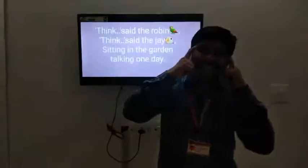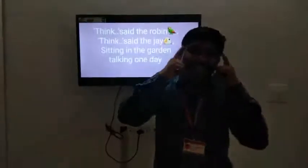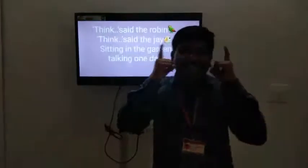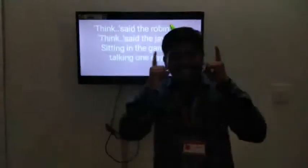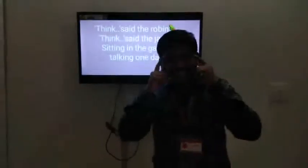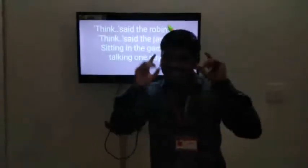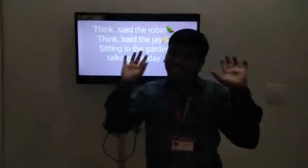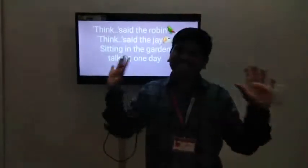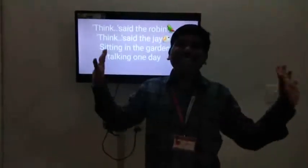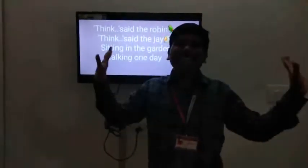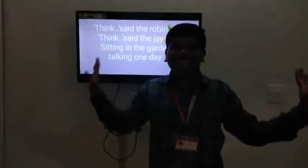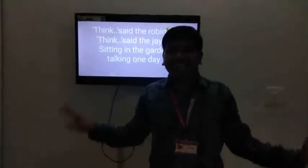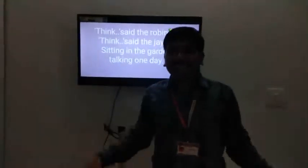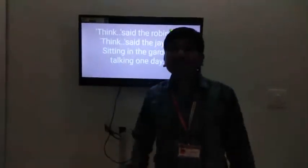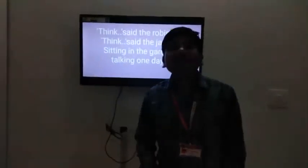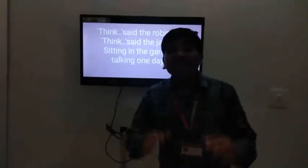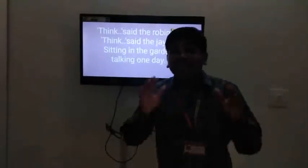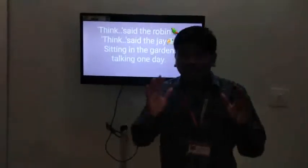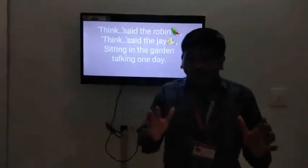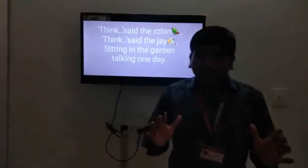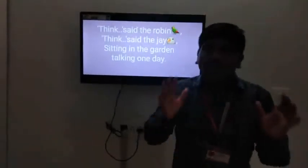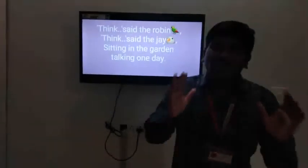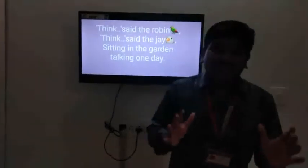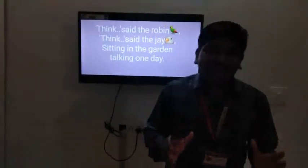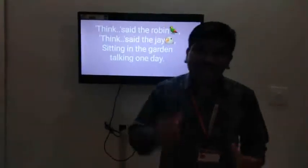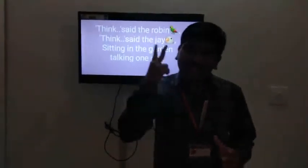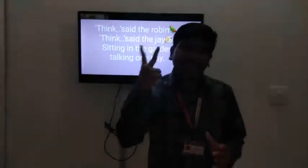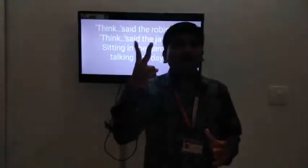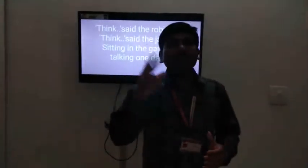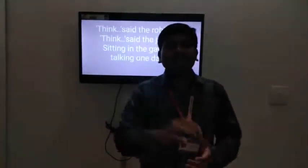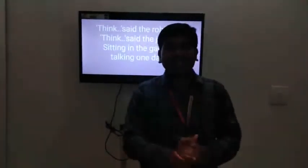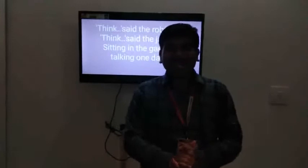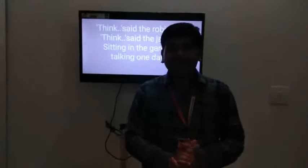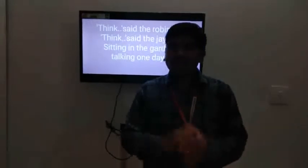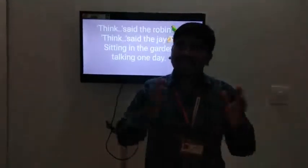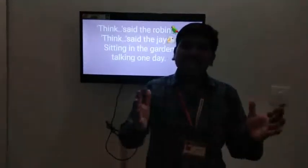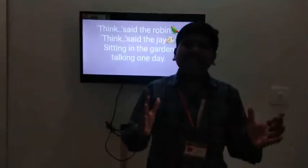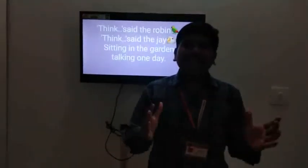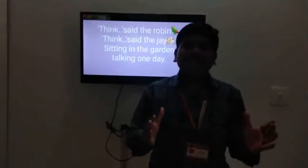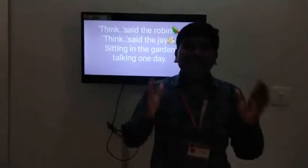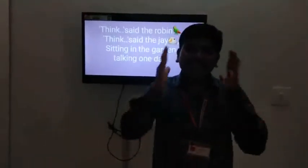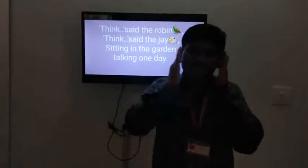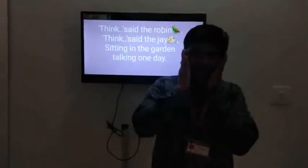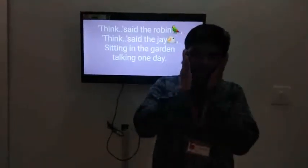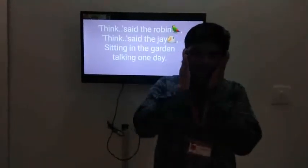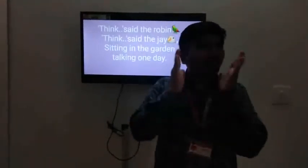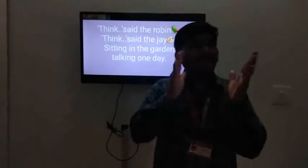said the Jay. Robin and Jay are two birds. They are saying, think. First,